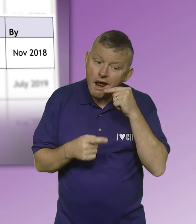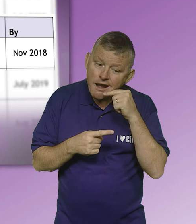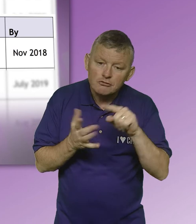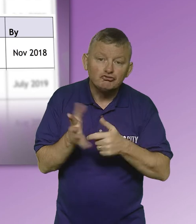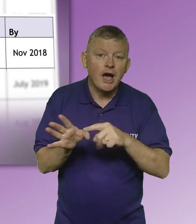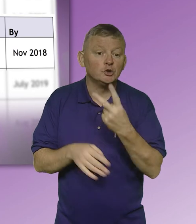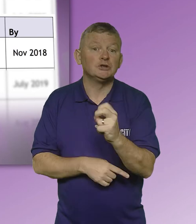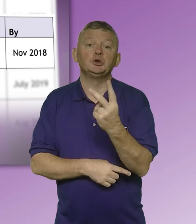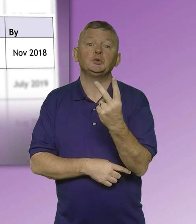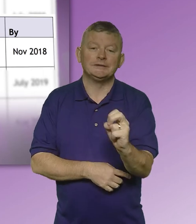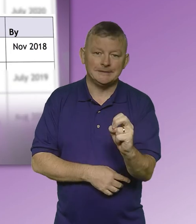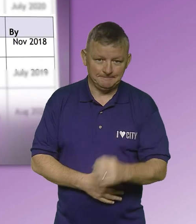July 2020